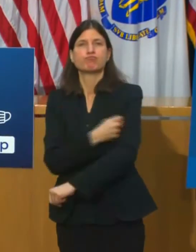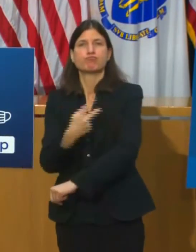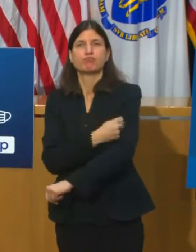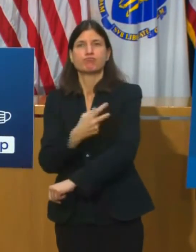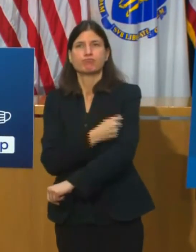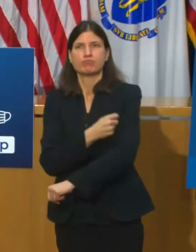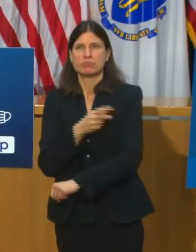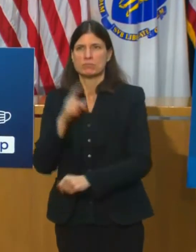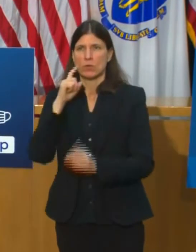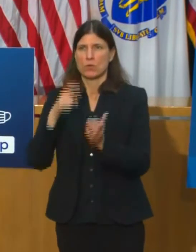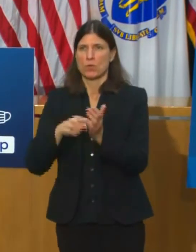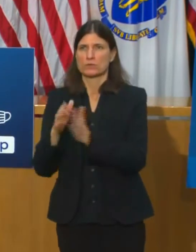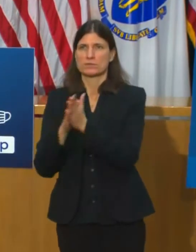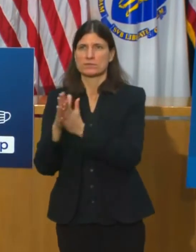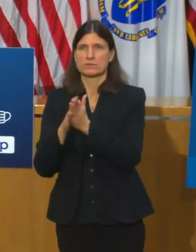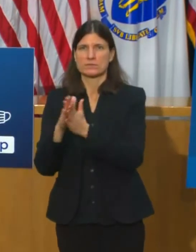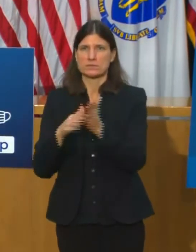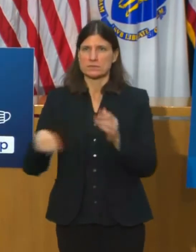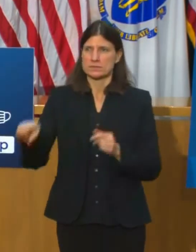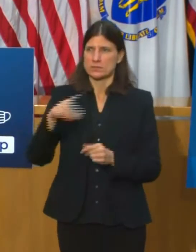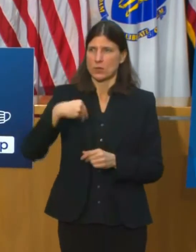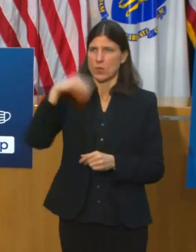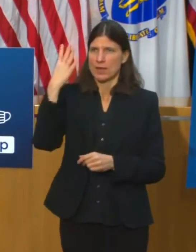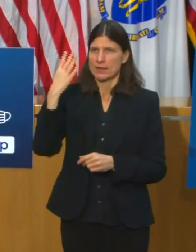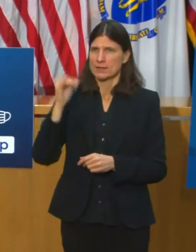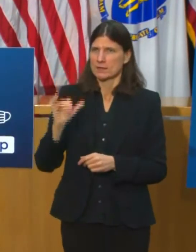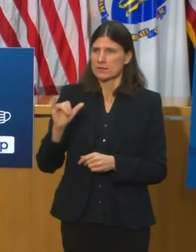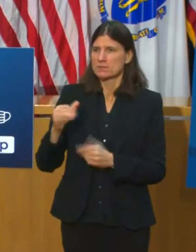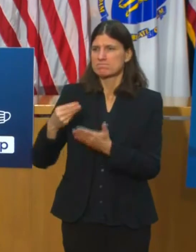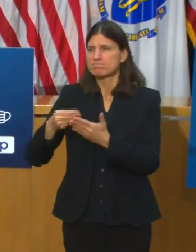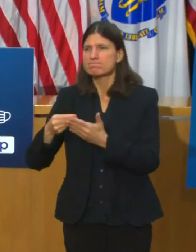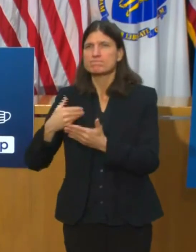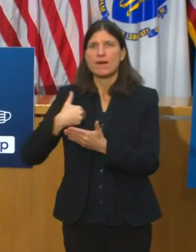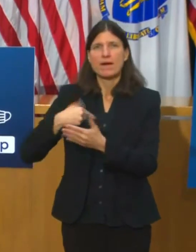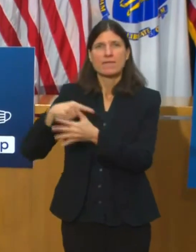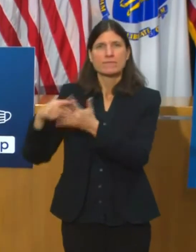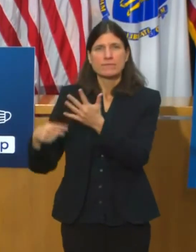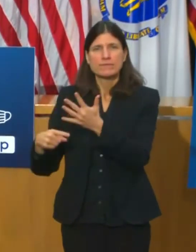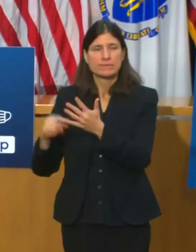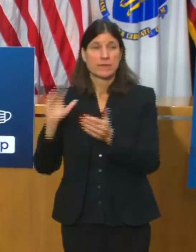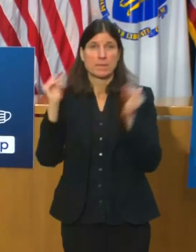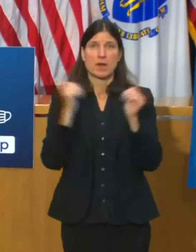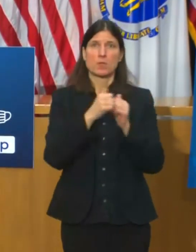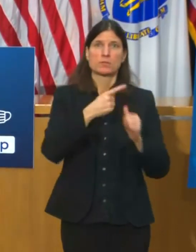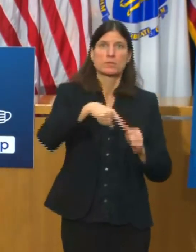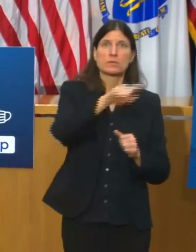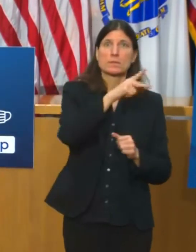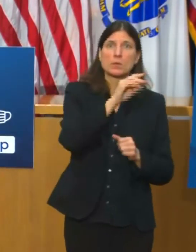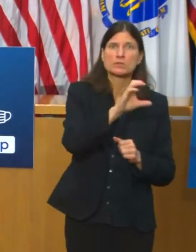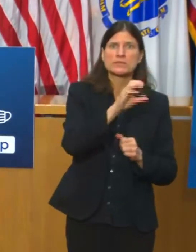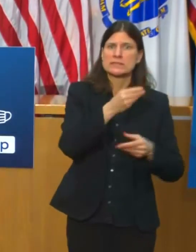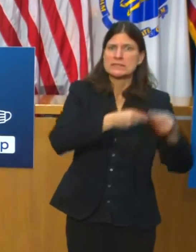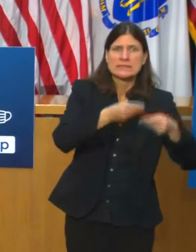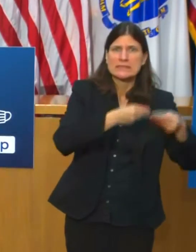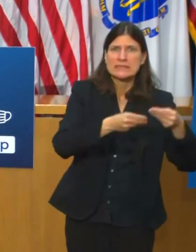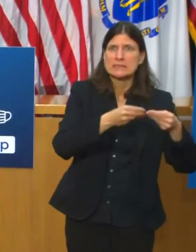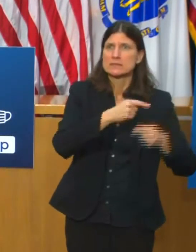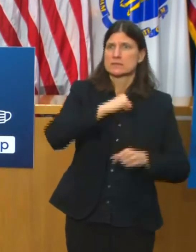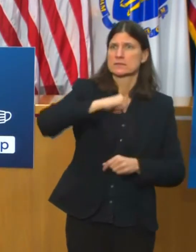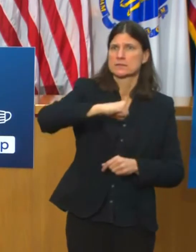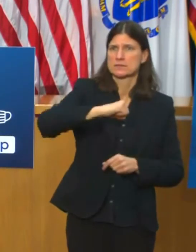eager to get vaccinated are predominantly white and more affluent. We tapped into the expertise of a 18 member external